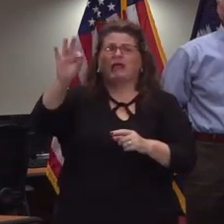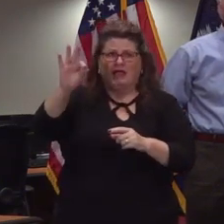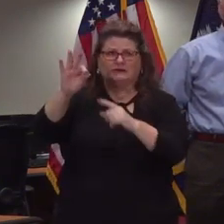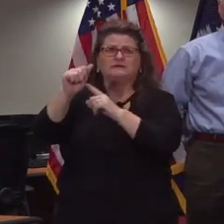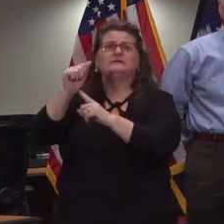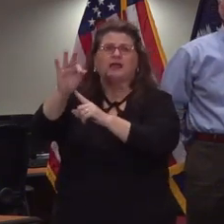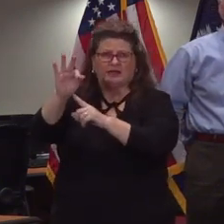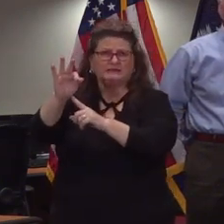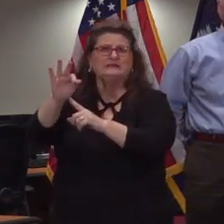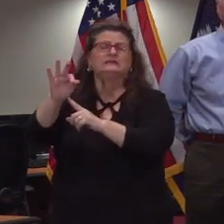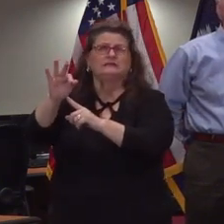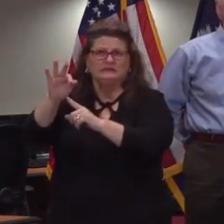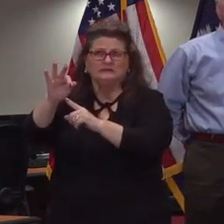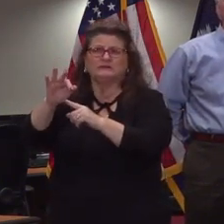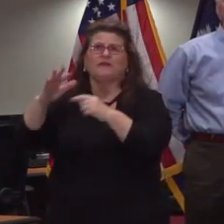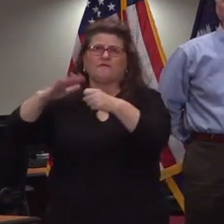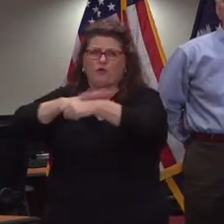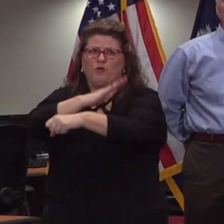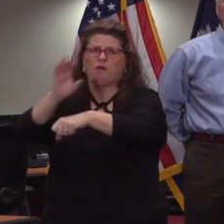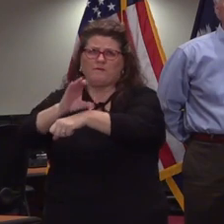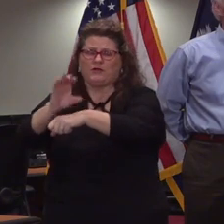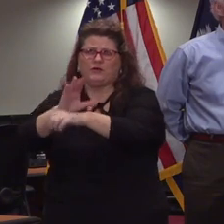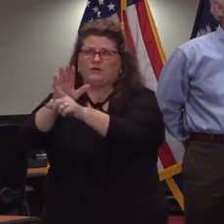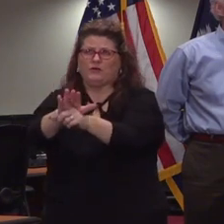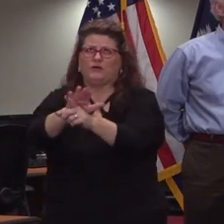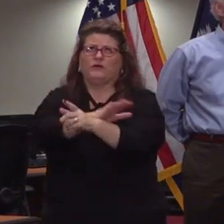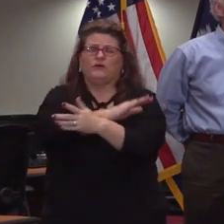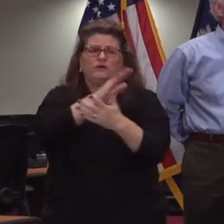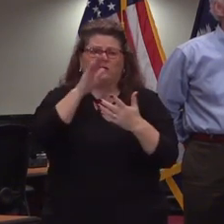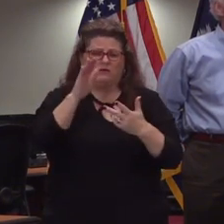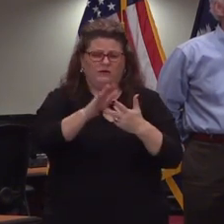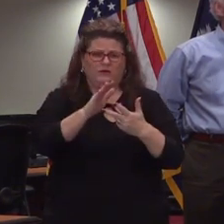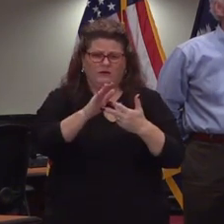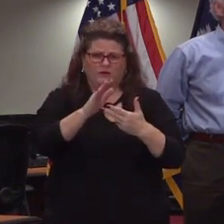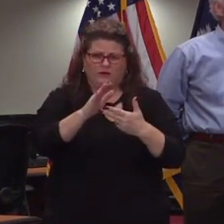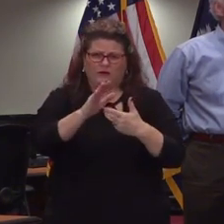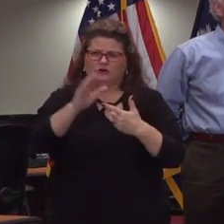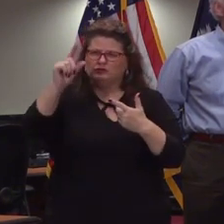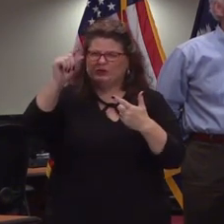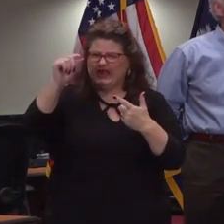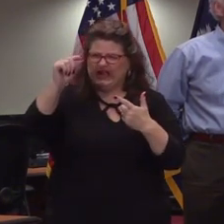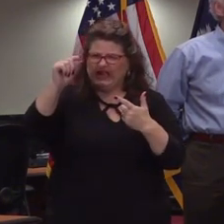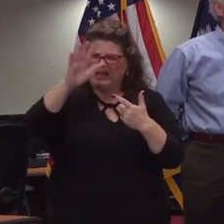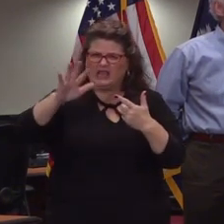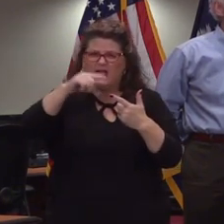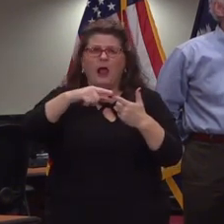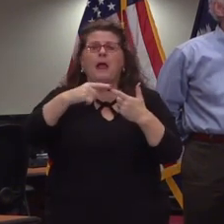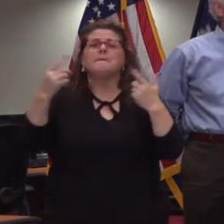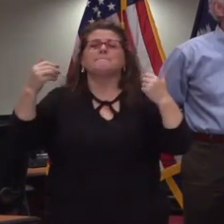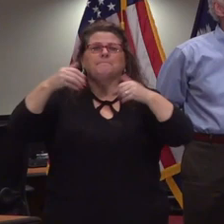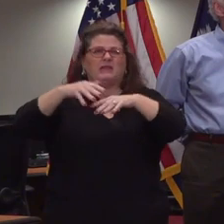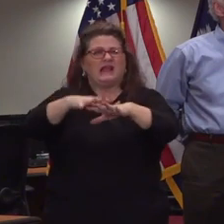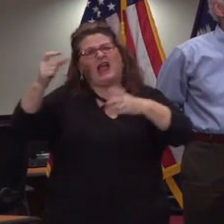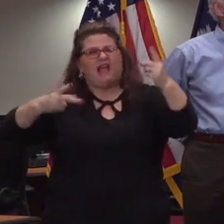on all technology we had about uh another uh 20 or so that did a pl a blended plan